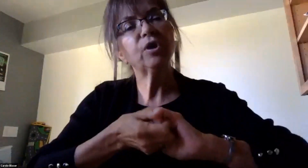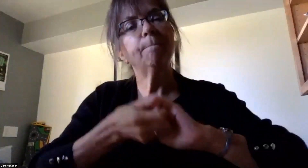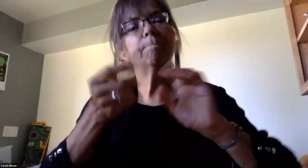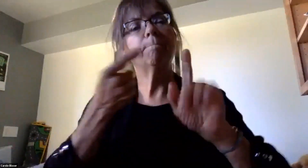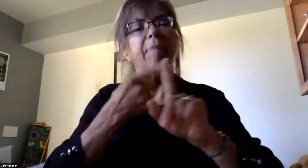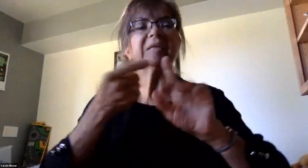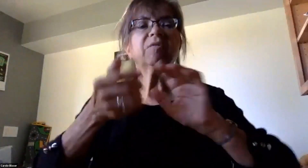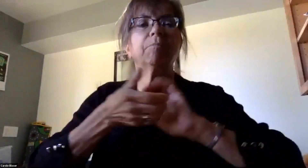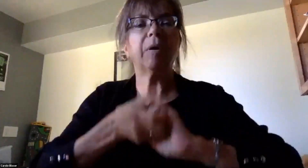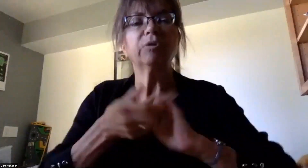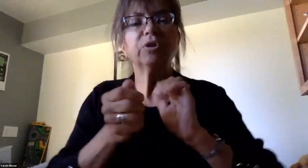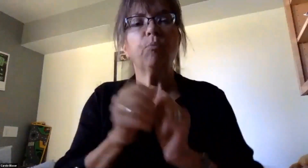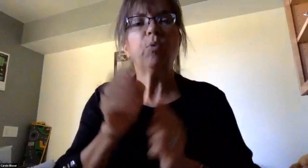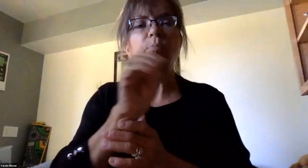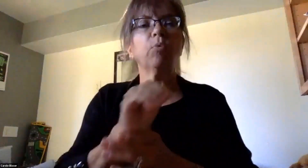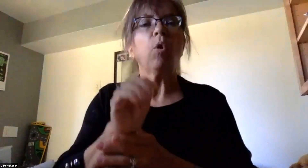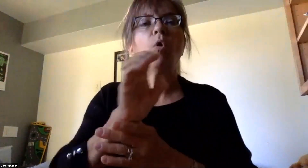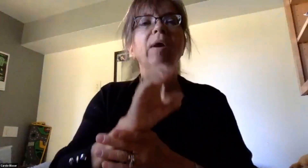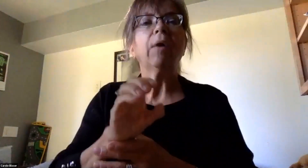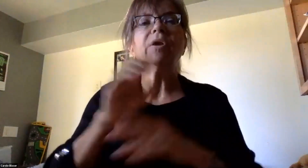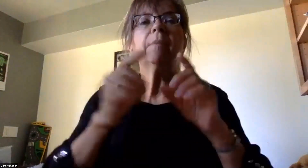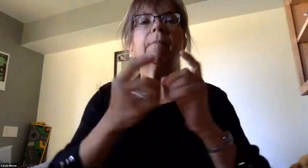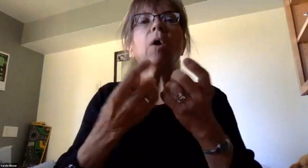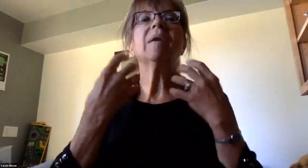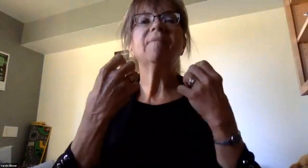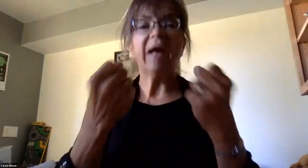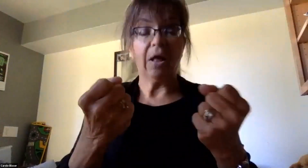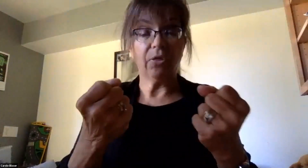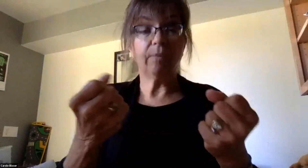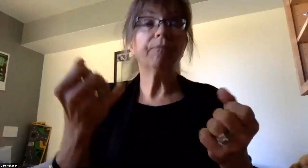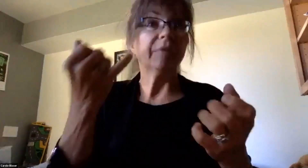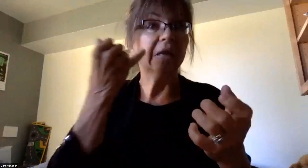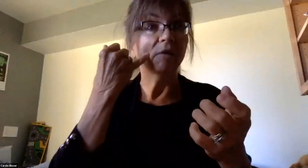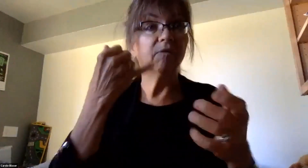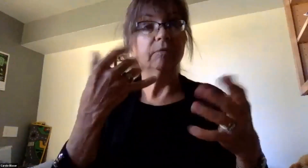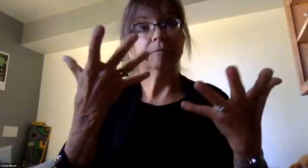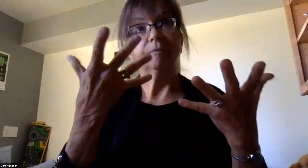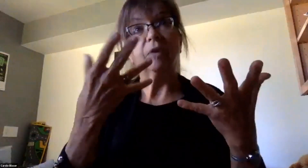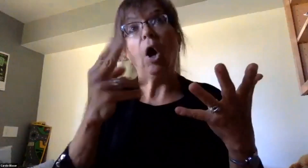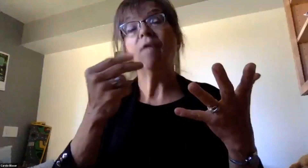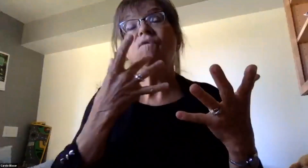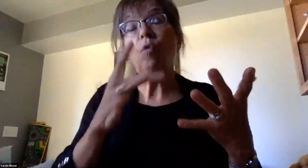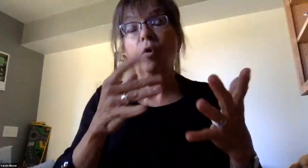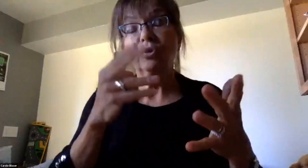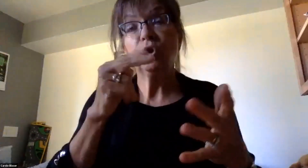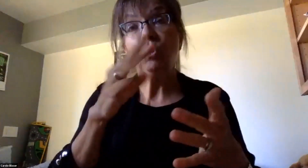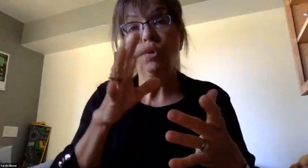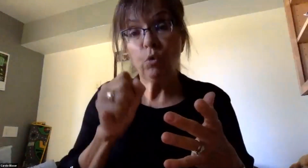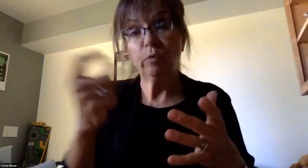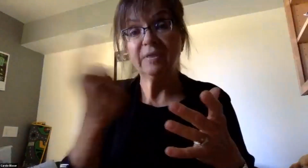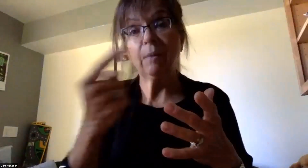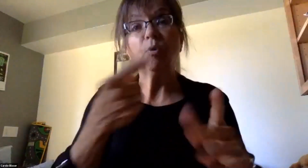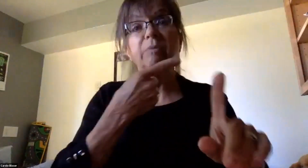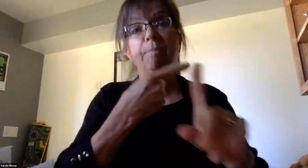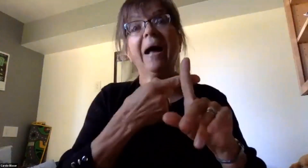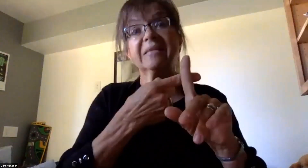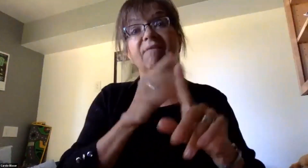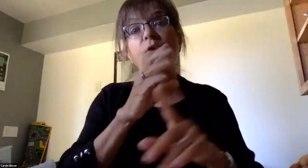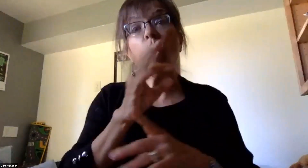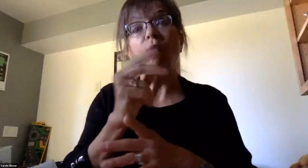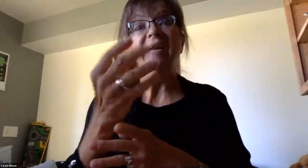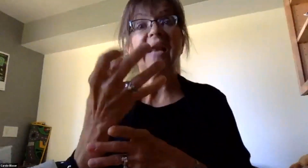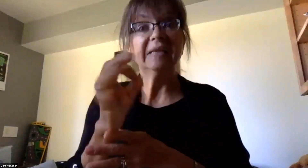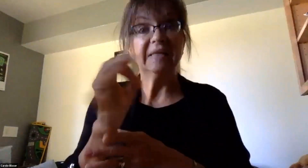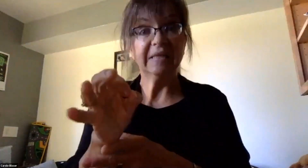with the Monroe County Department of Health. And if we do receive the unfortunate news that a student or staff member has tested positive with COVID-19,